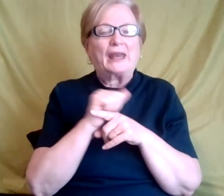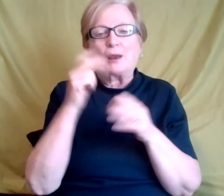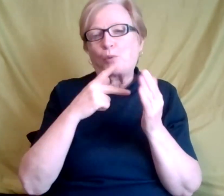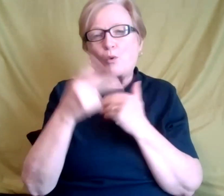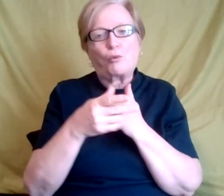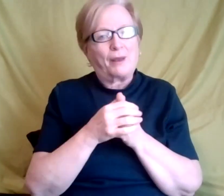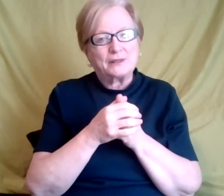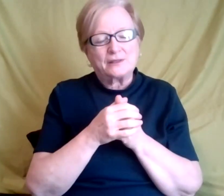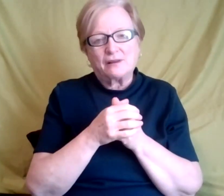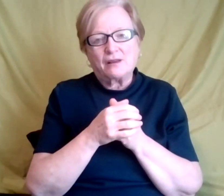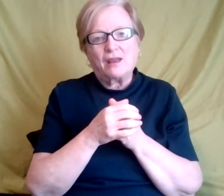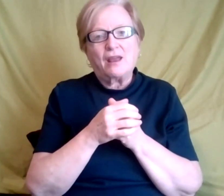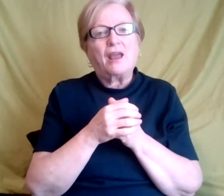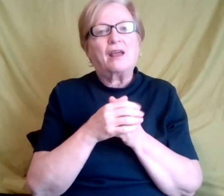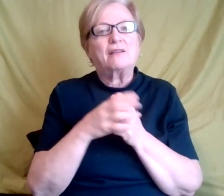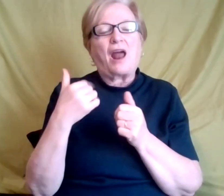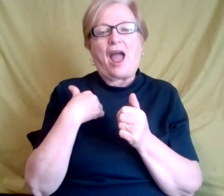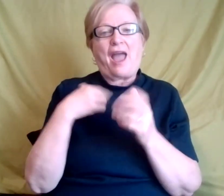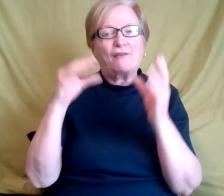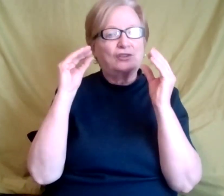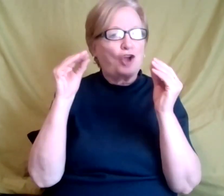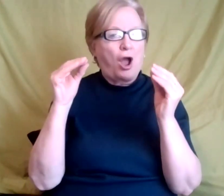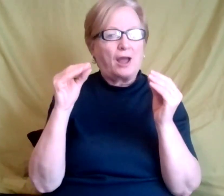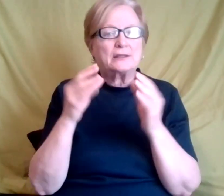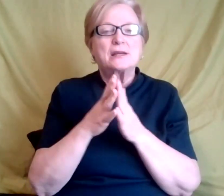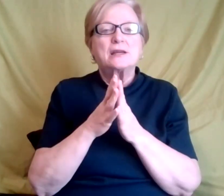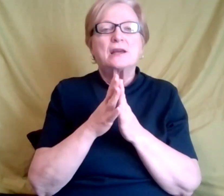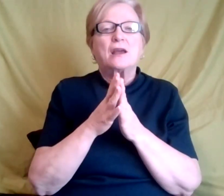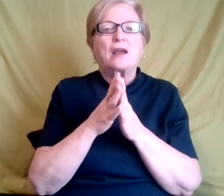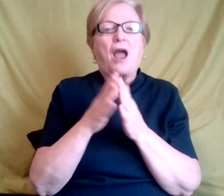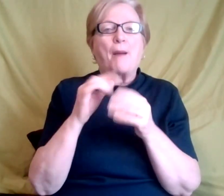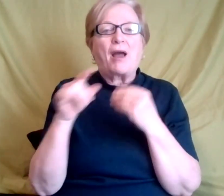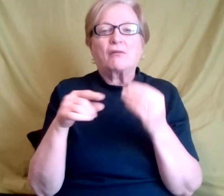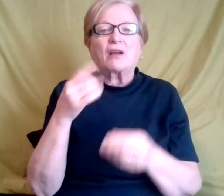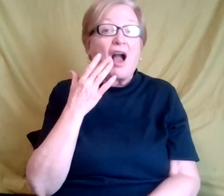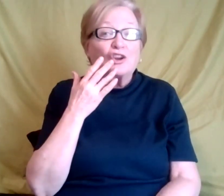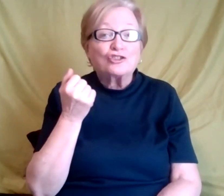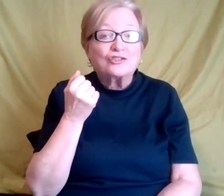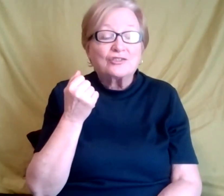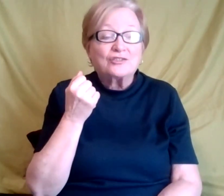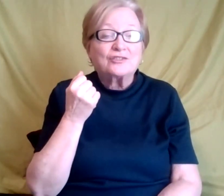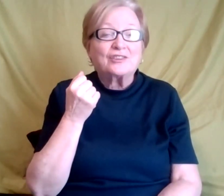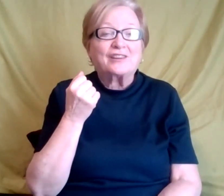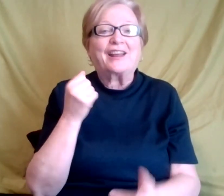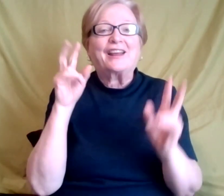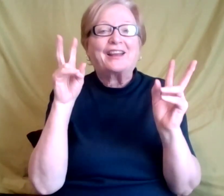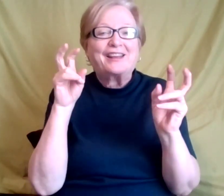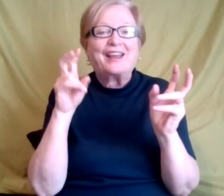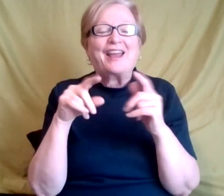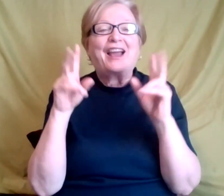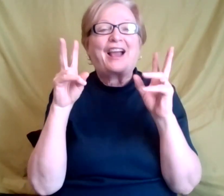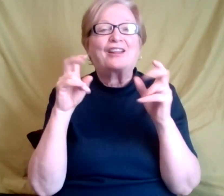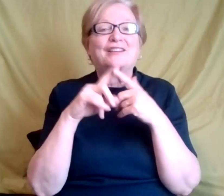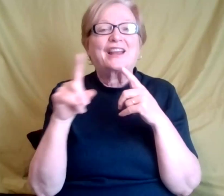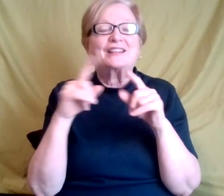out there that I have taught when it comes to, you know, call it comes to colors. I teach, uh, cognitive thinking styles. So to